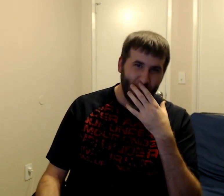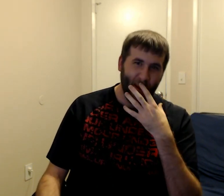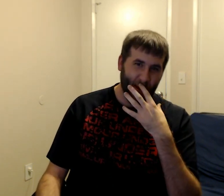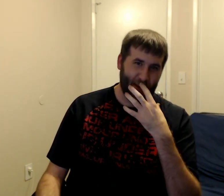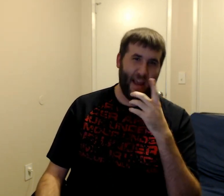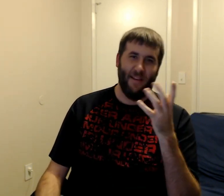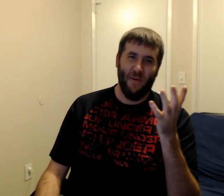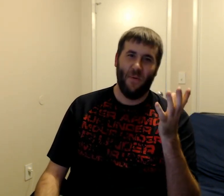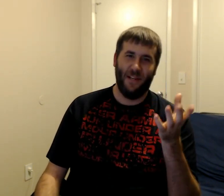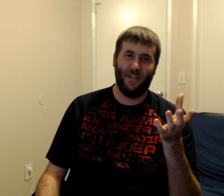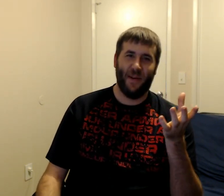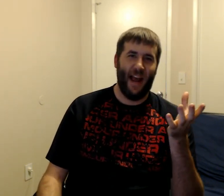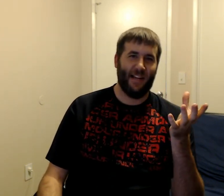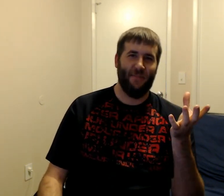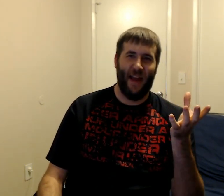Okay. What is your reaction then?